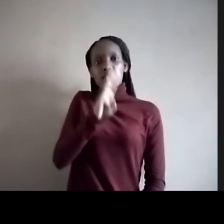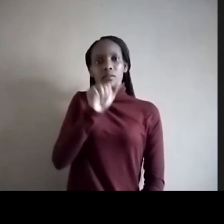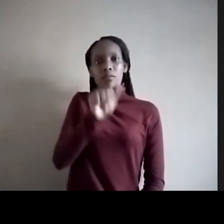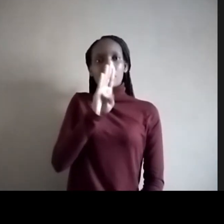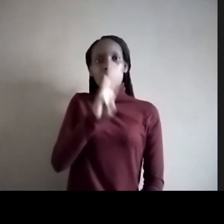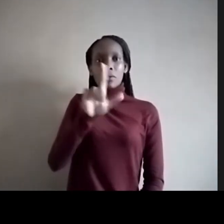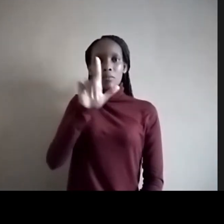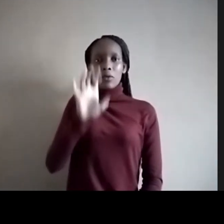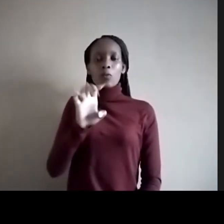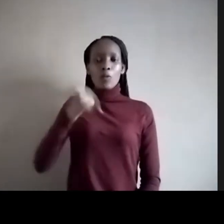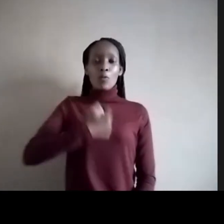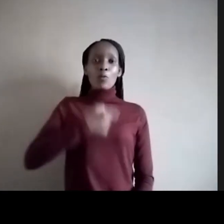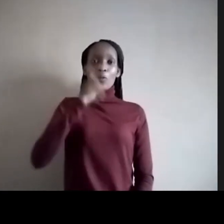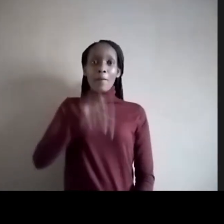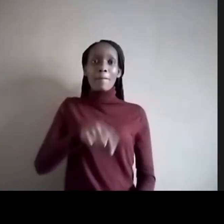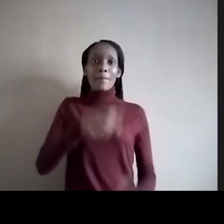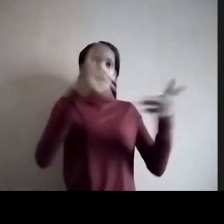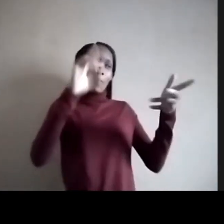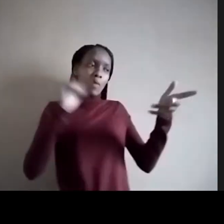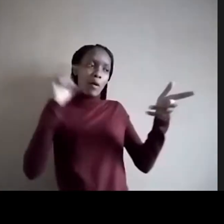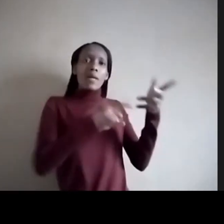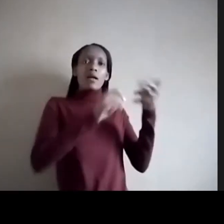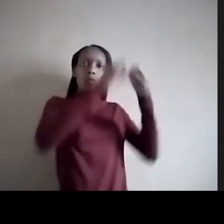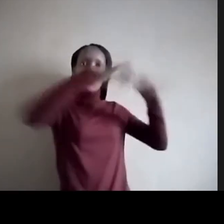of negativity that surrounds disability.